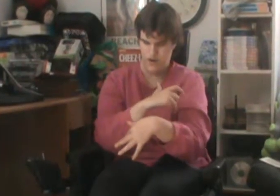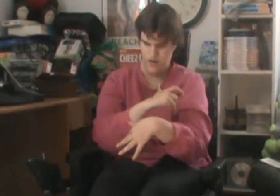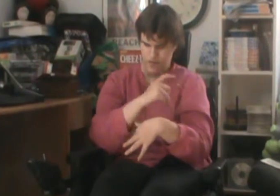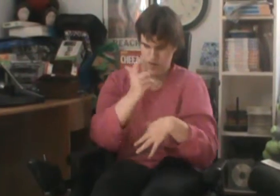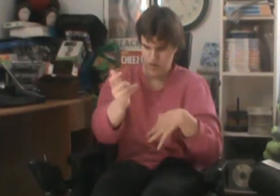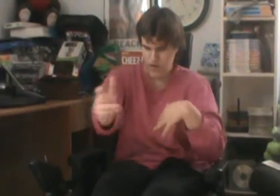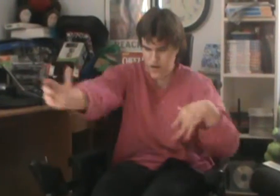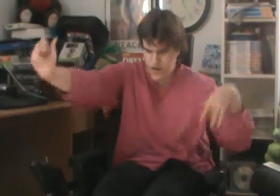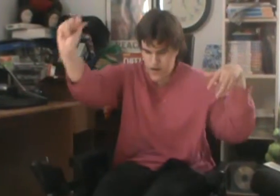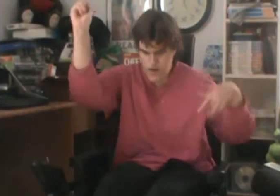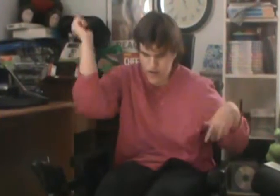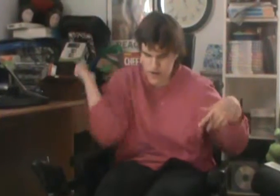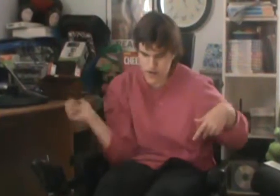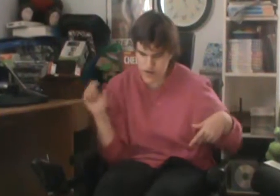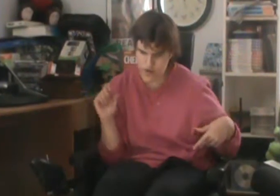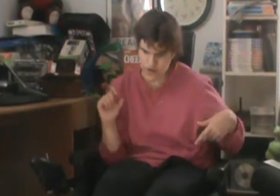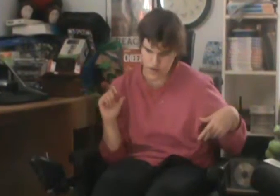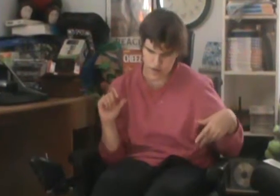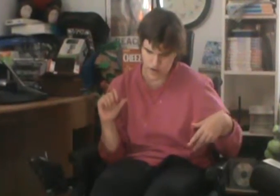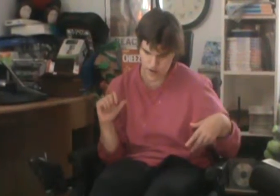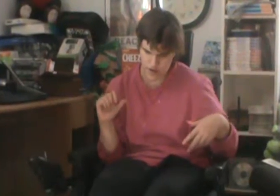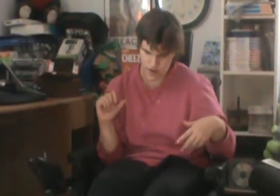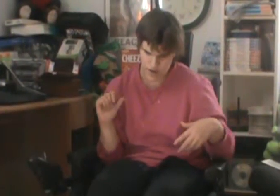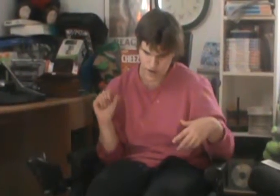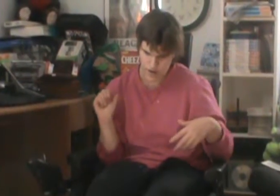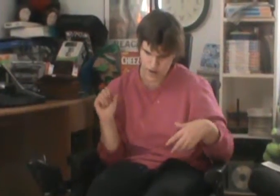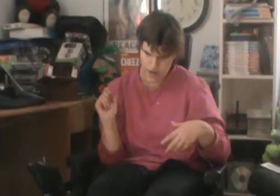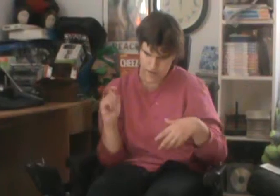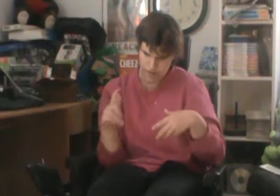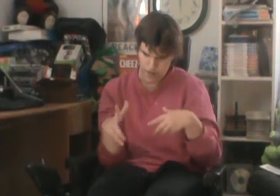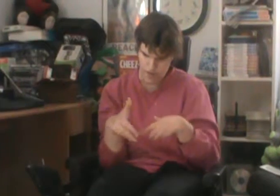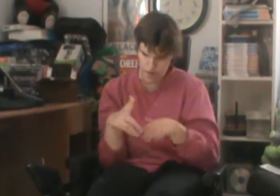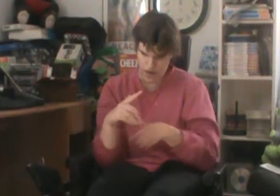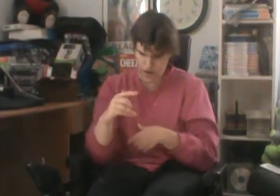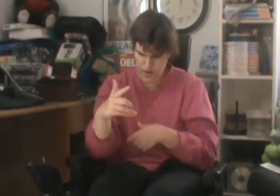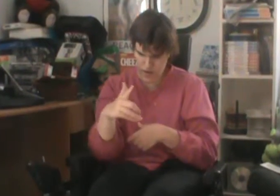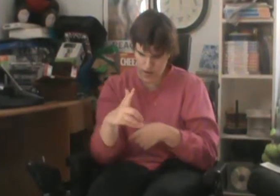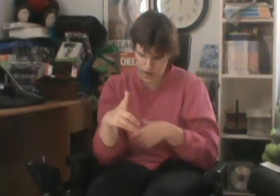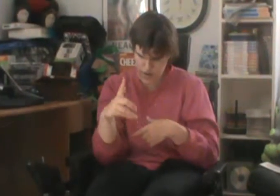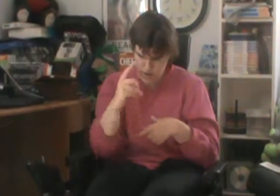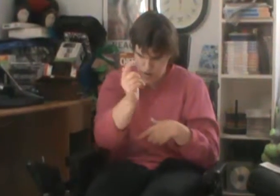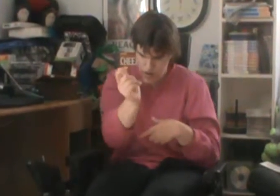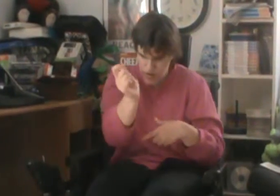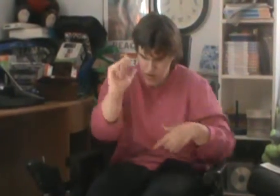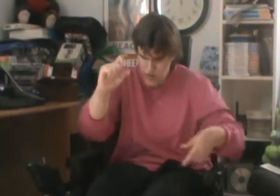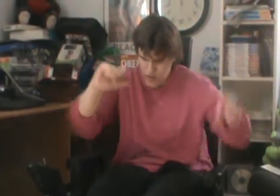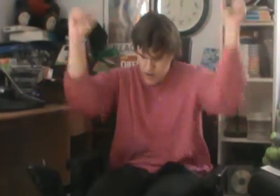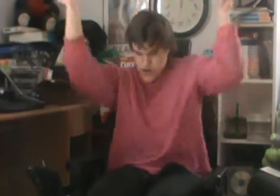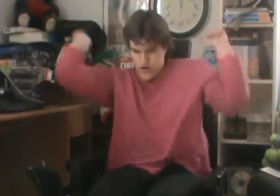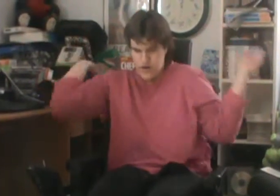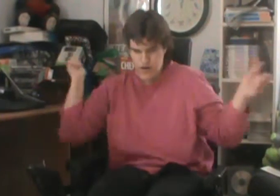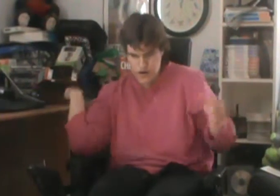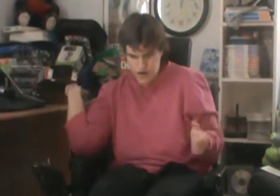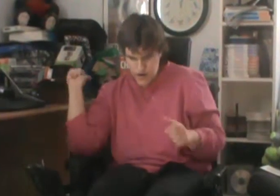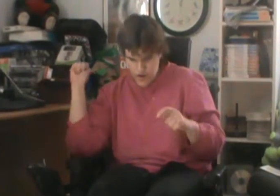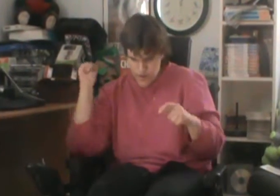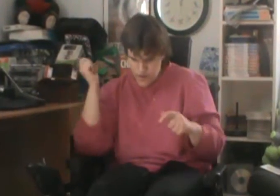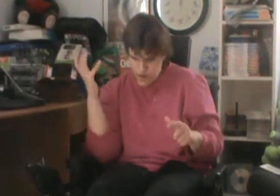up real fast And maybe it's a little too early To know if